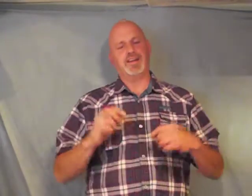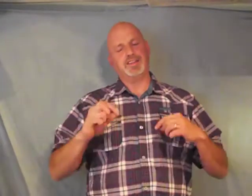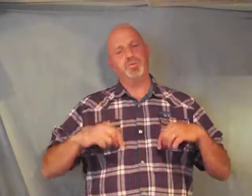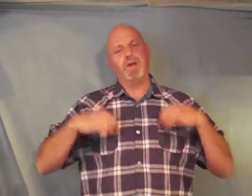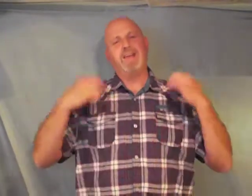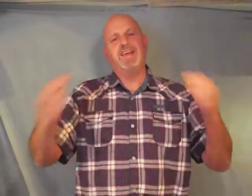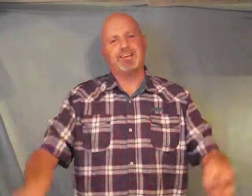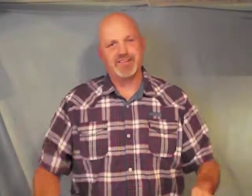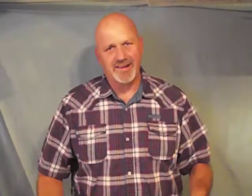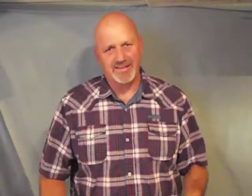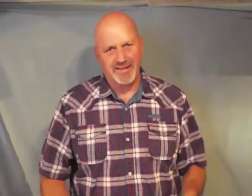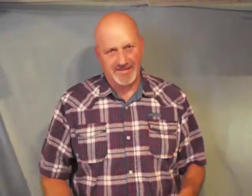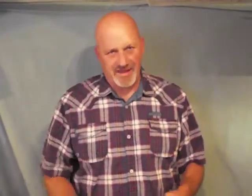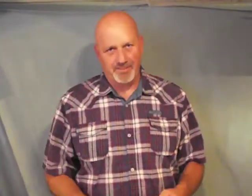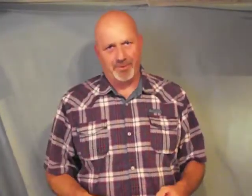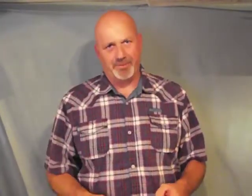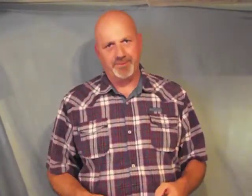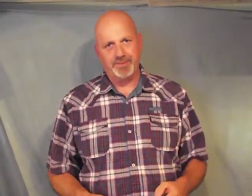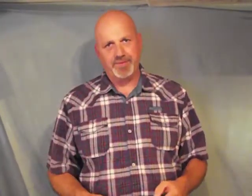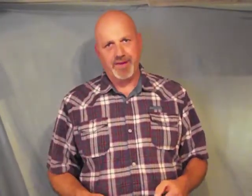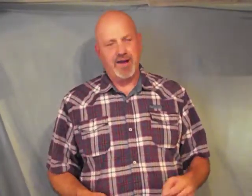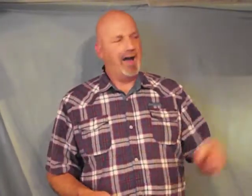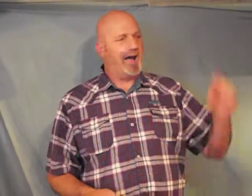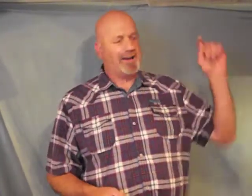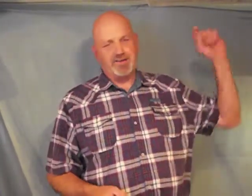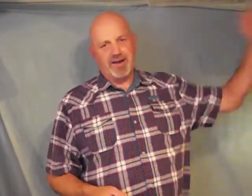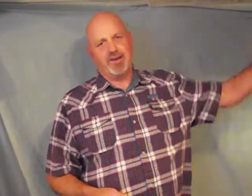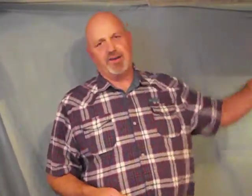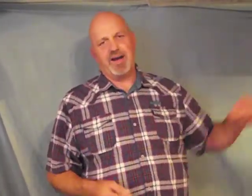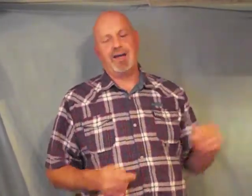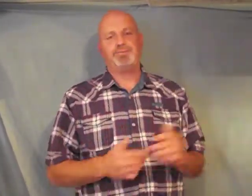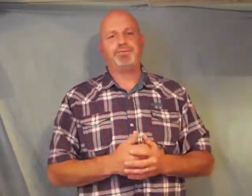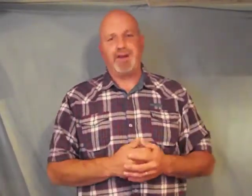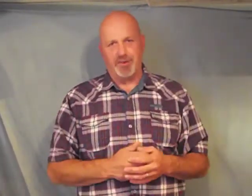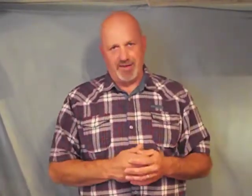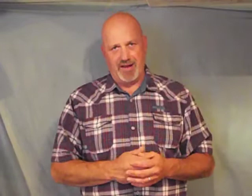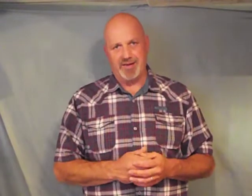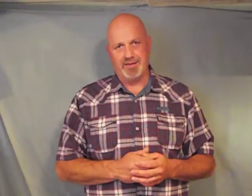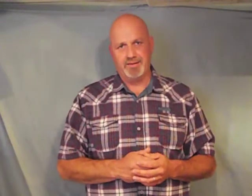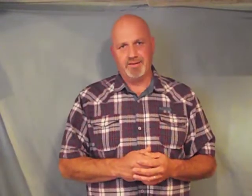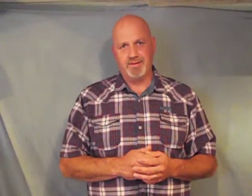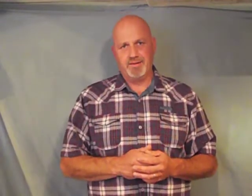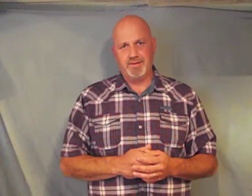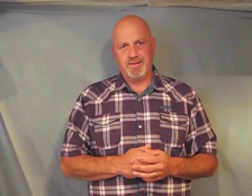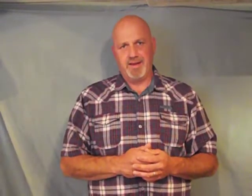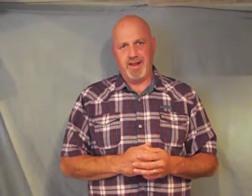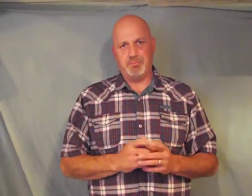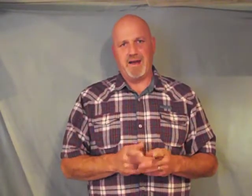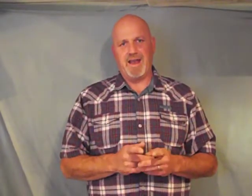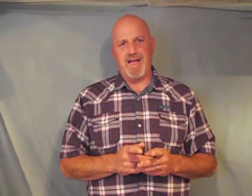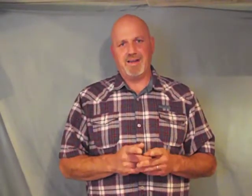then we need to set the example I can tell you I have failed that in my life